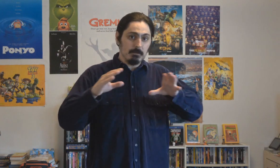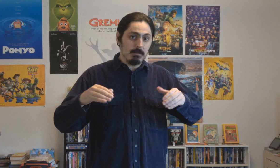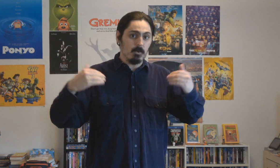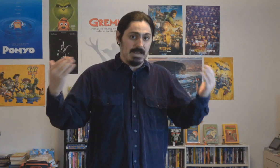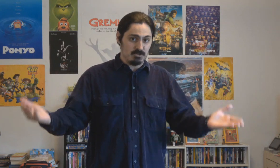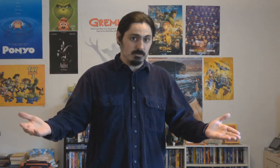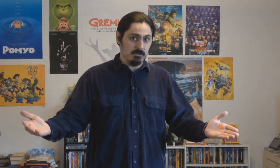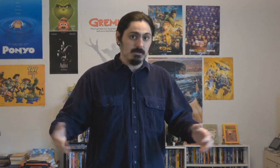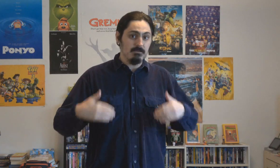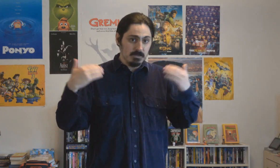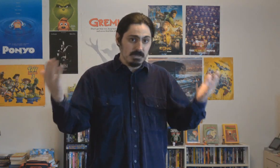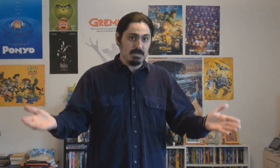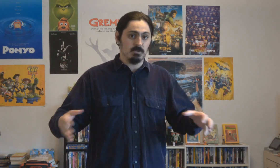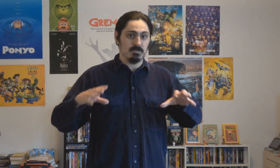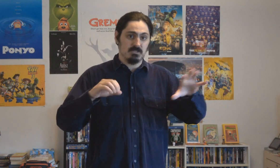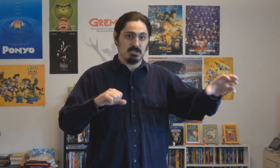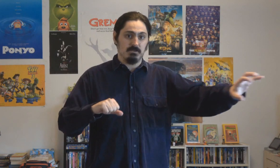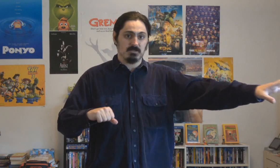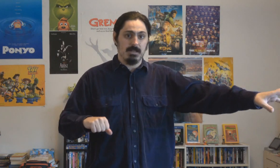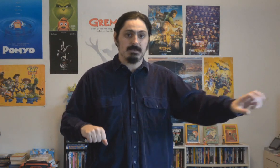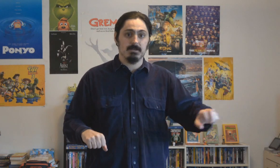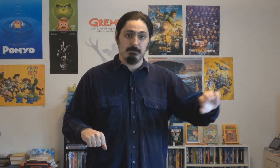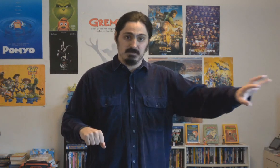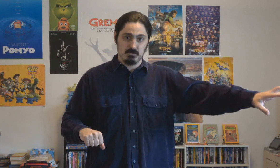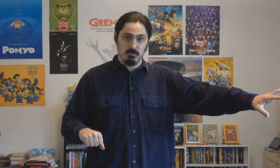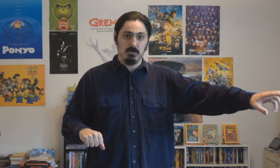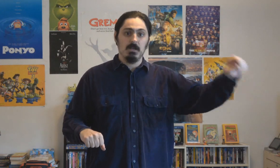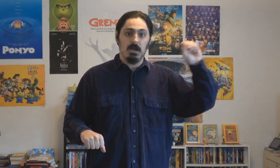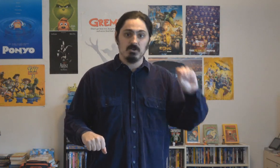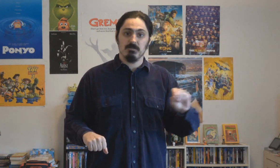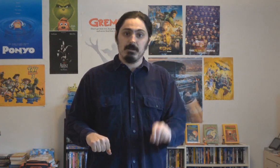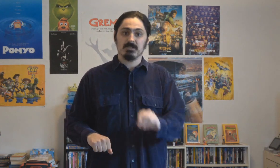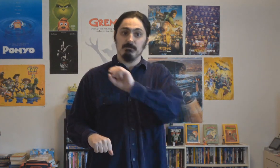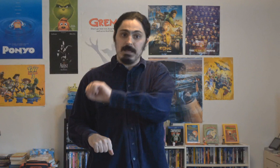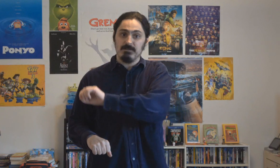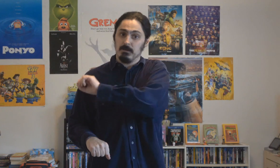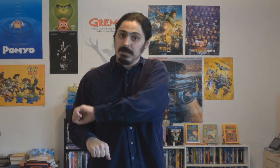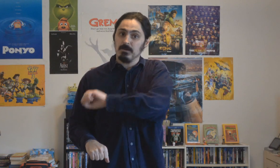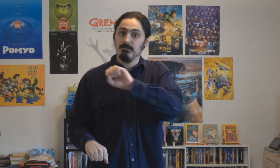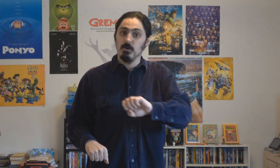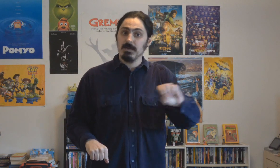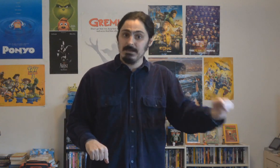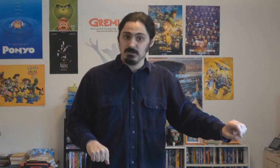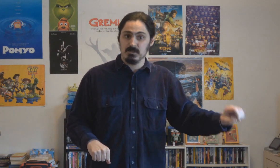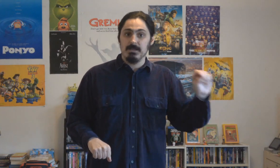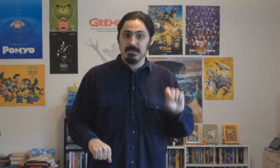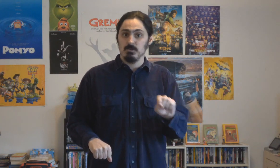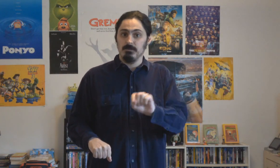a bit more natural here, even with the occasional Disney Channel-style acting that peeks through. I also found myself laughing out loud on a few occasions, thanks to a